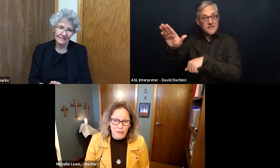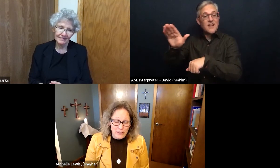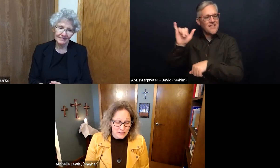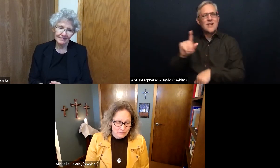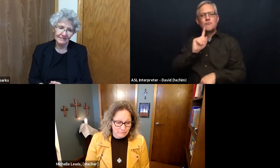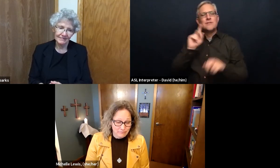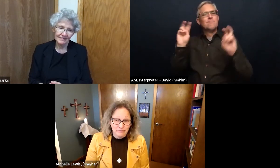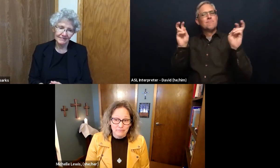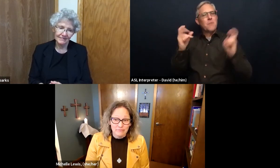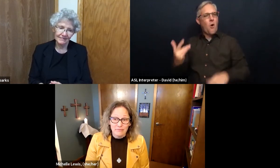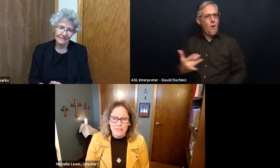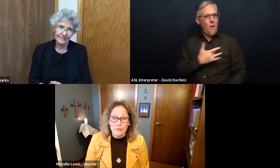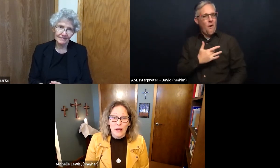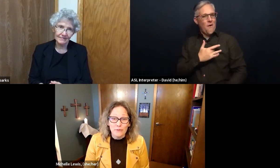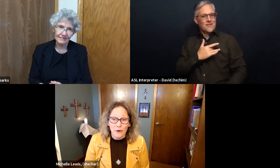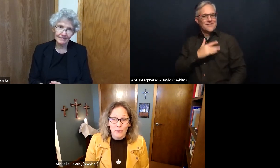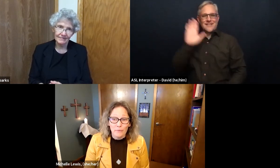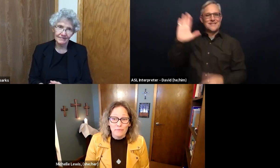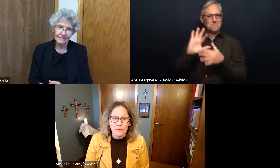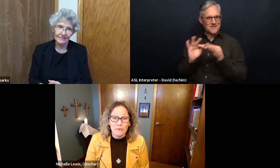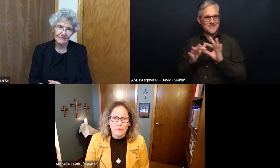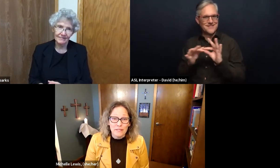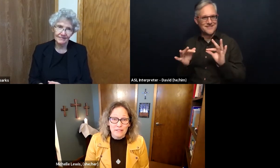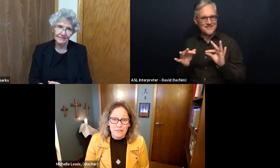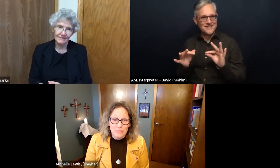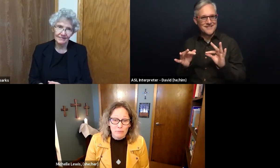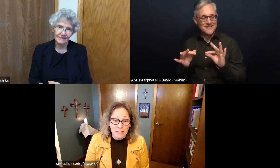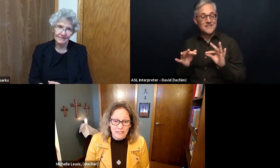us. As you go, receive this blessing.